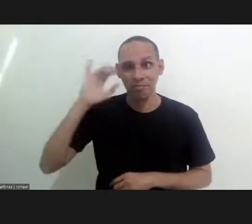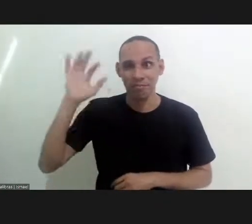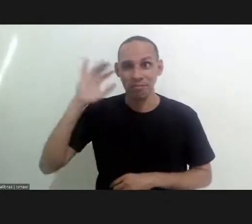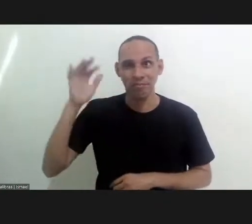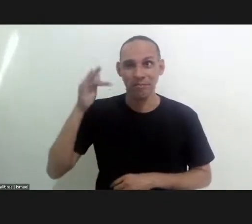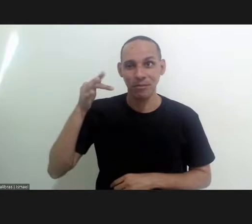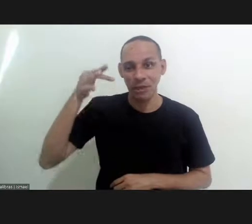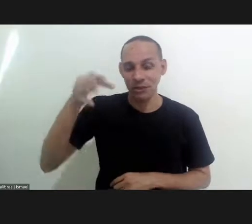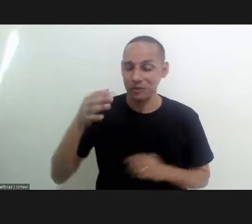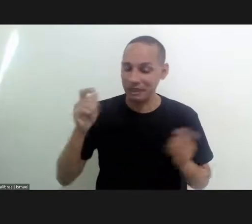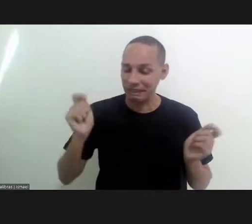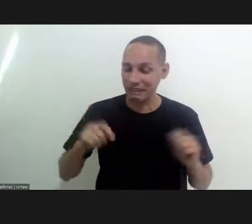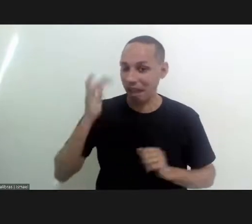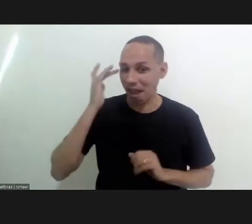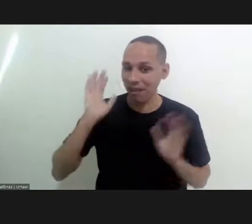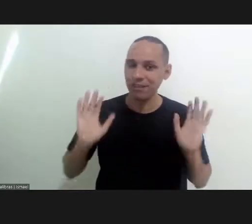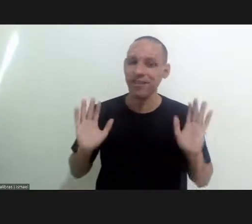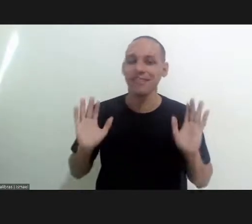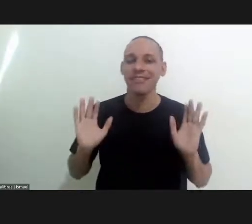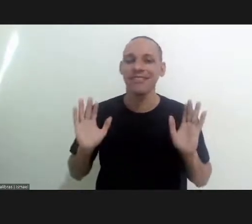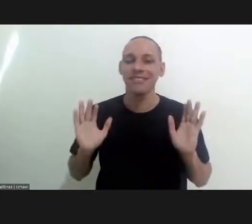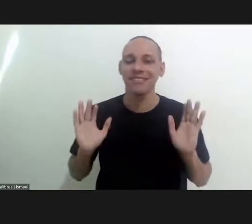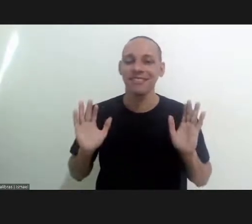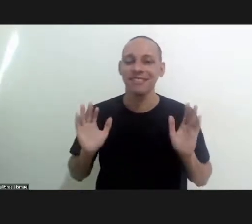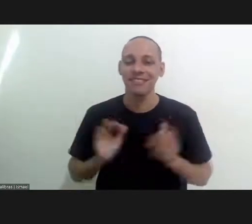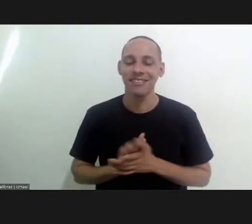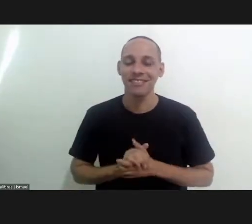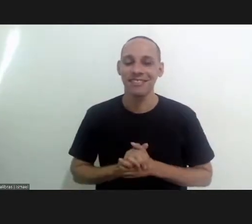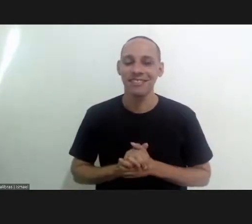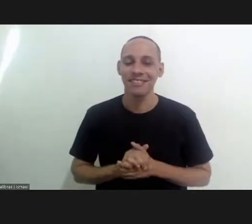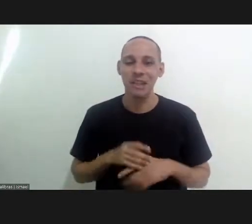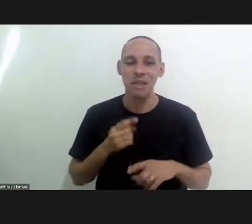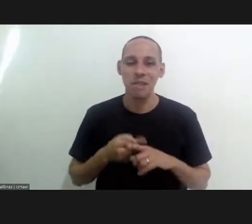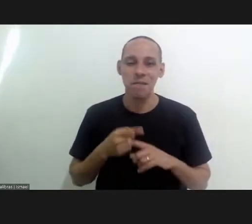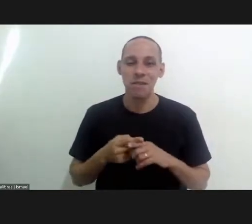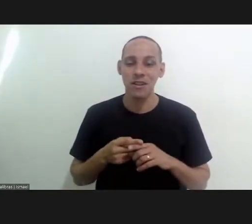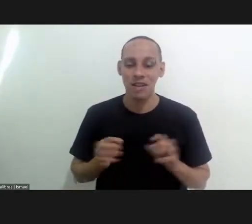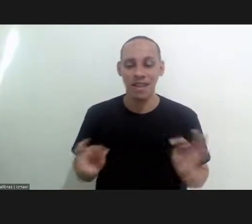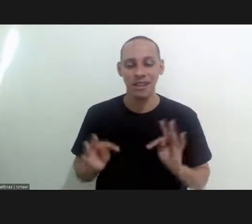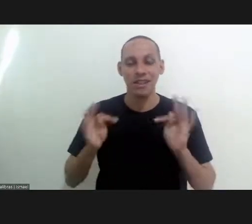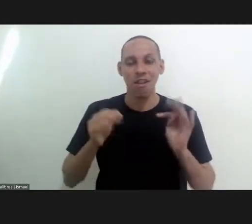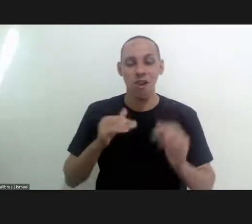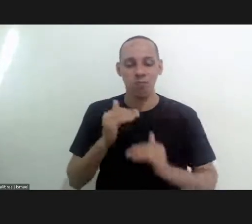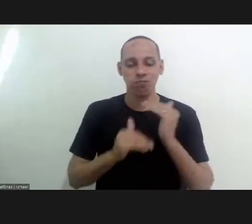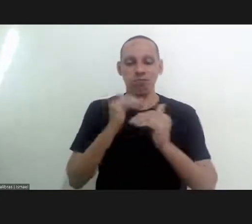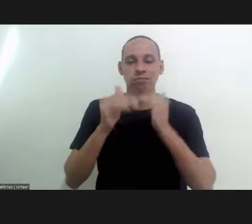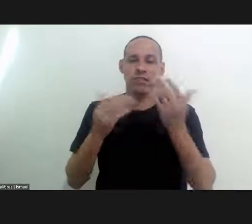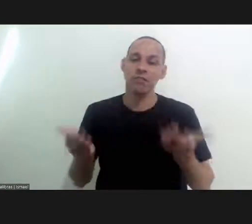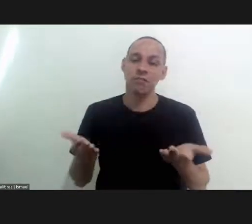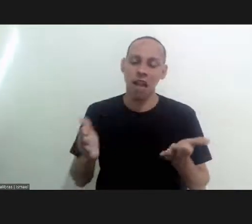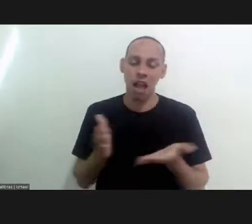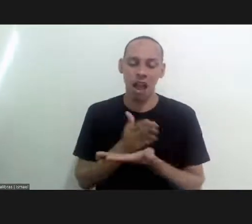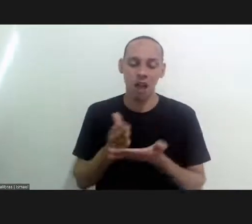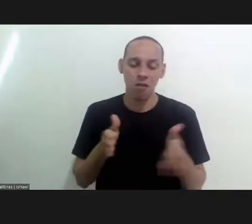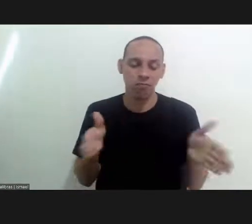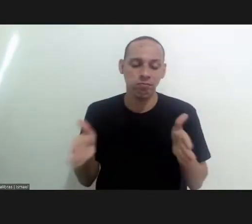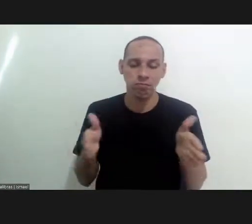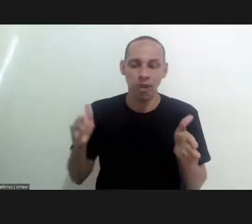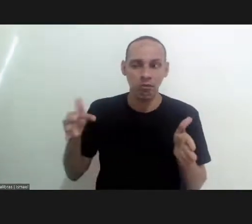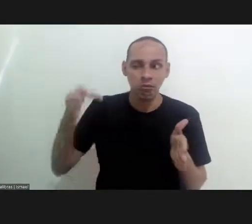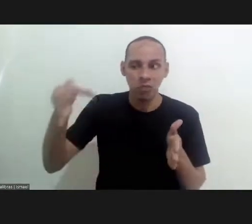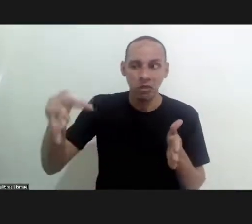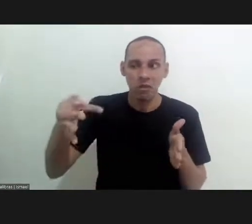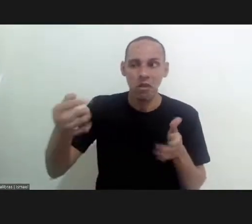that is something which i believe if we consider the technological evolution